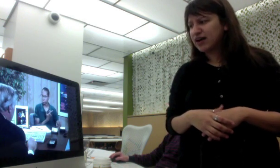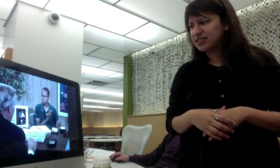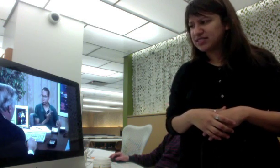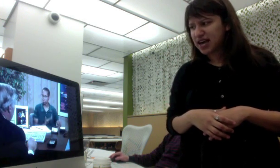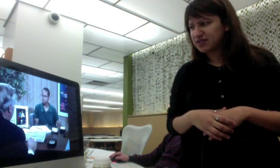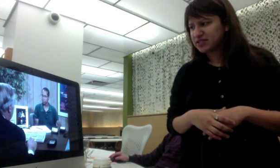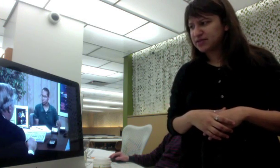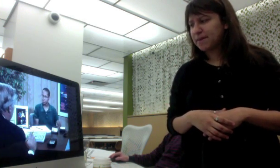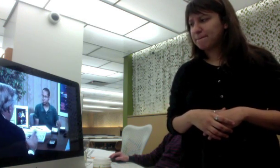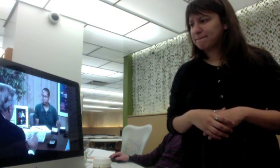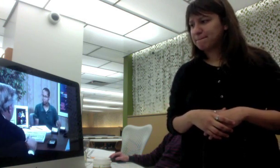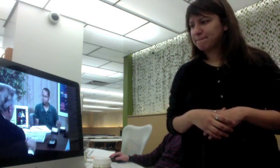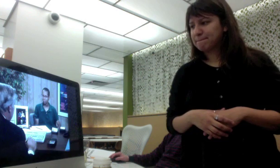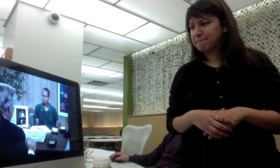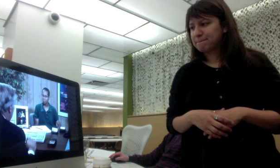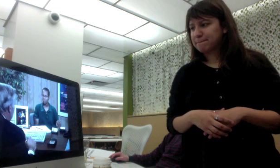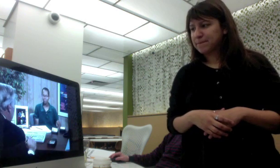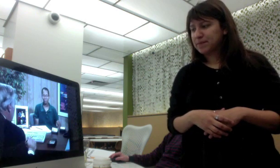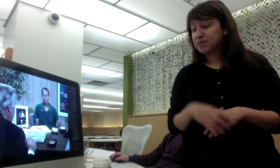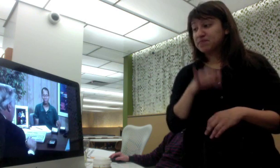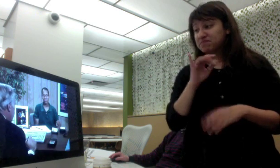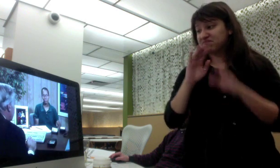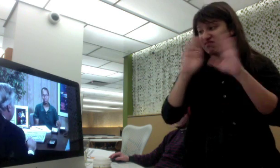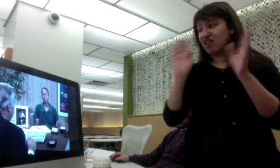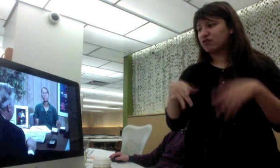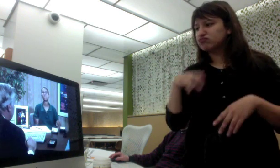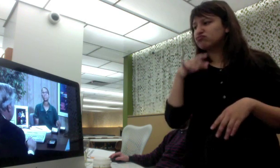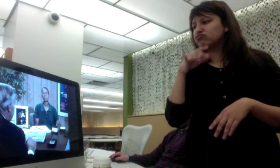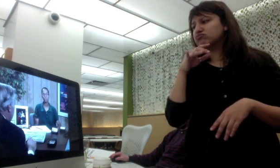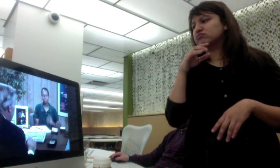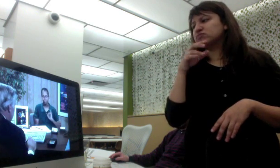And how old is the house? The house is a 12-year-old house.